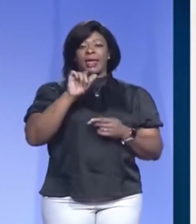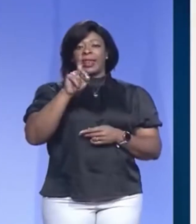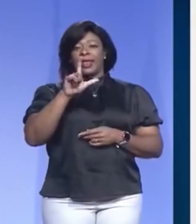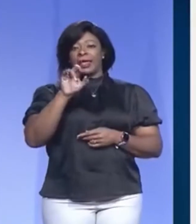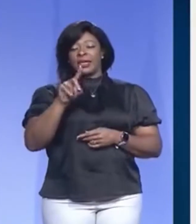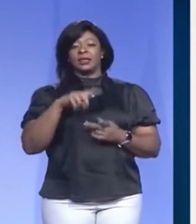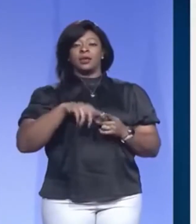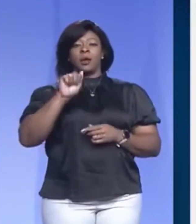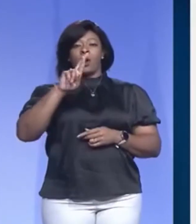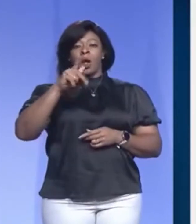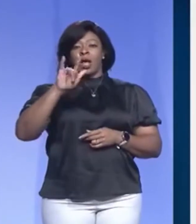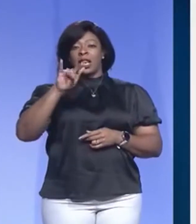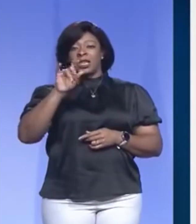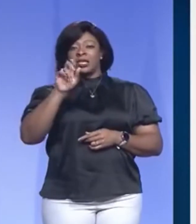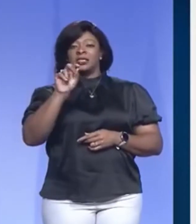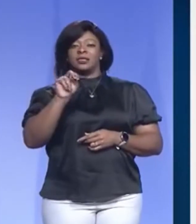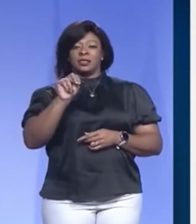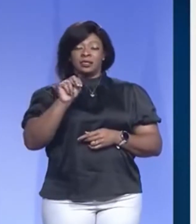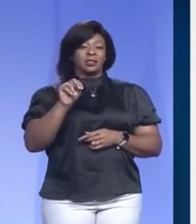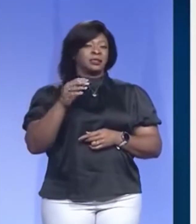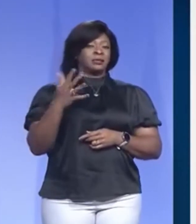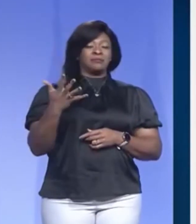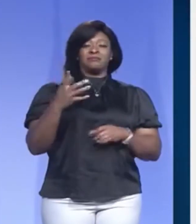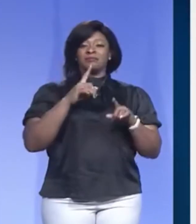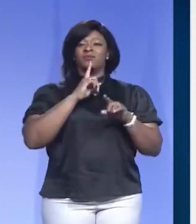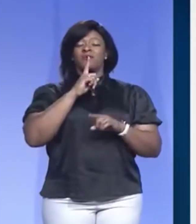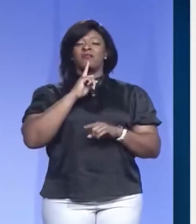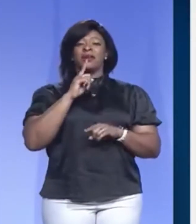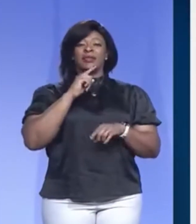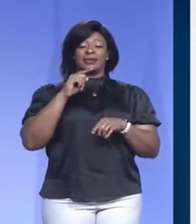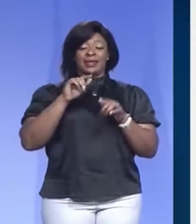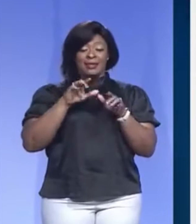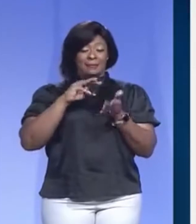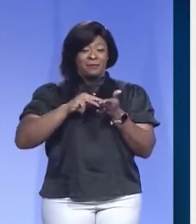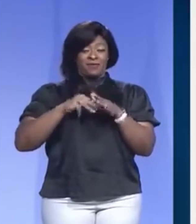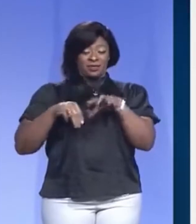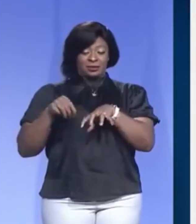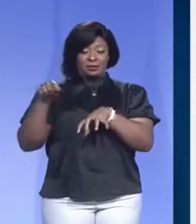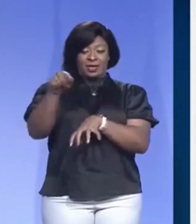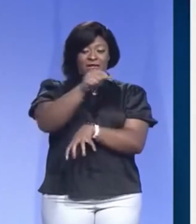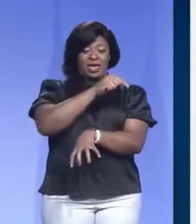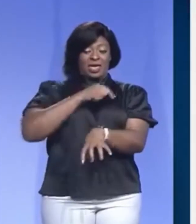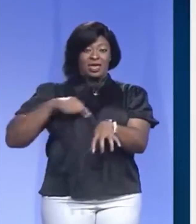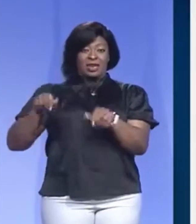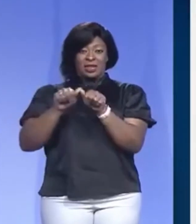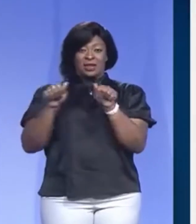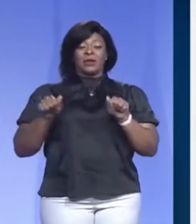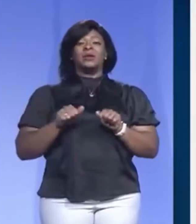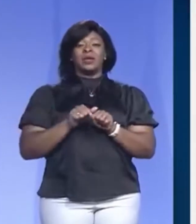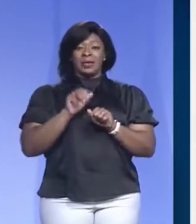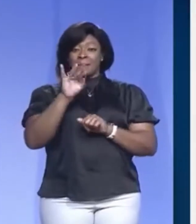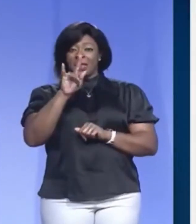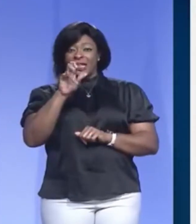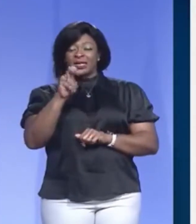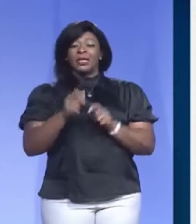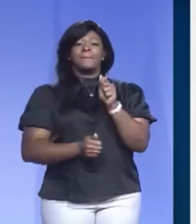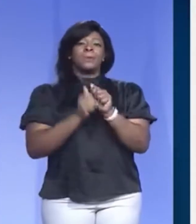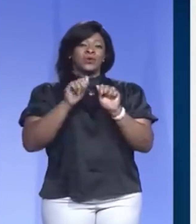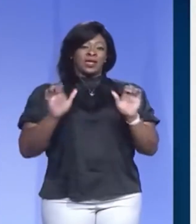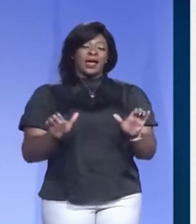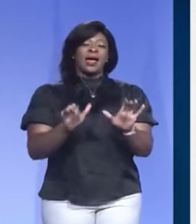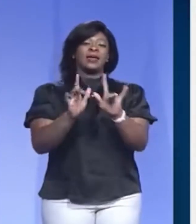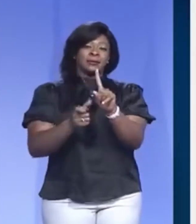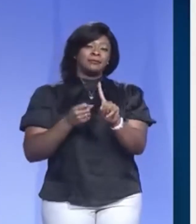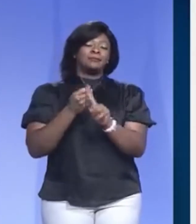arlington you know certainly outlying areas from millington that is the most active case